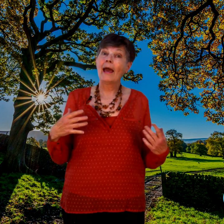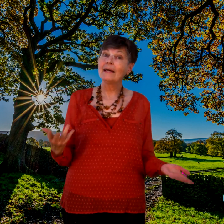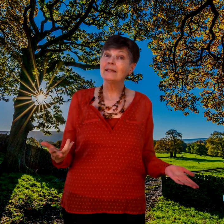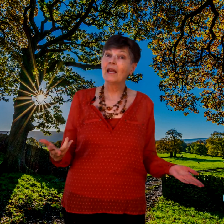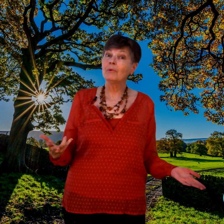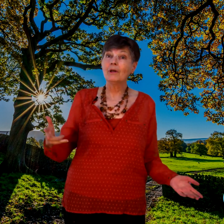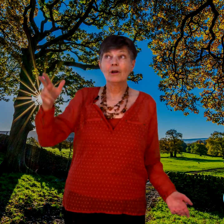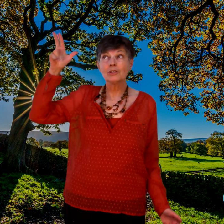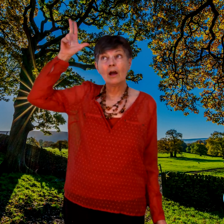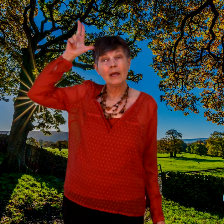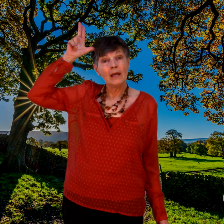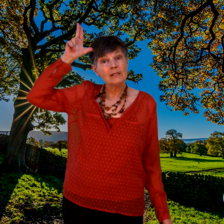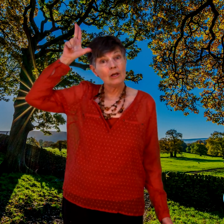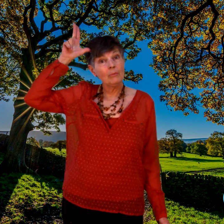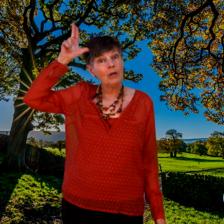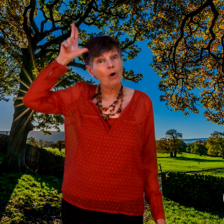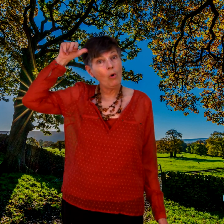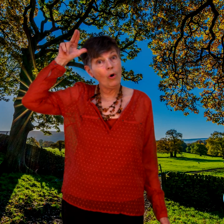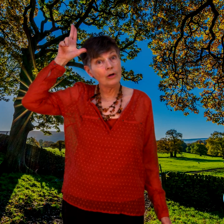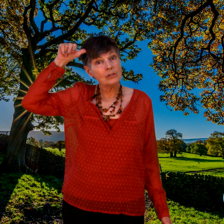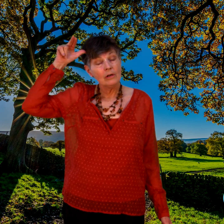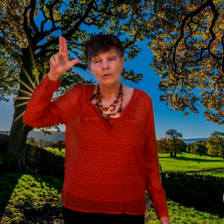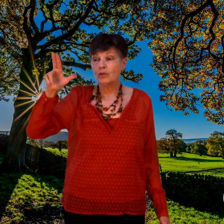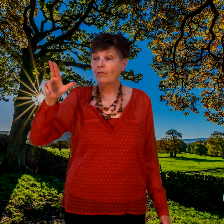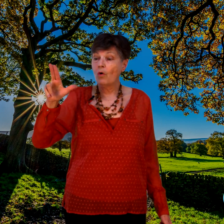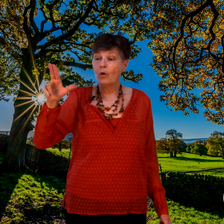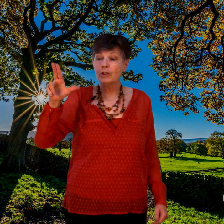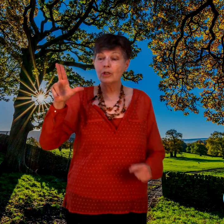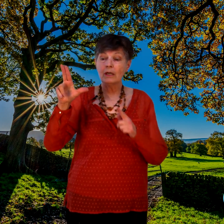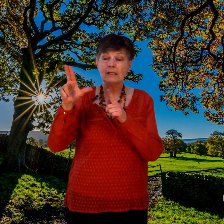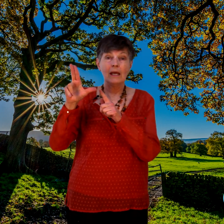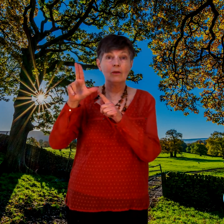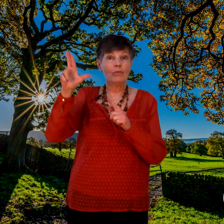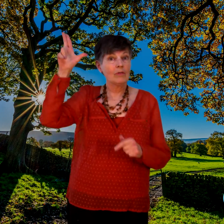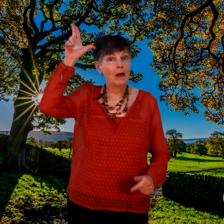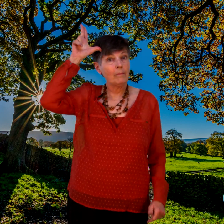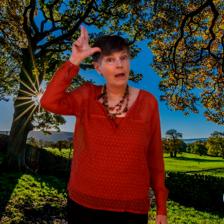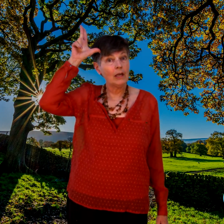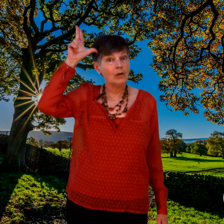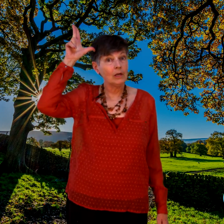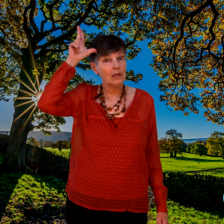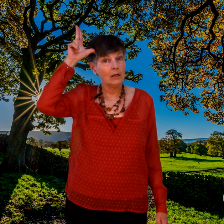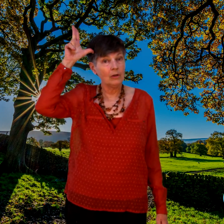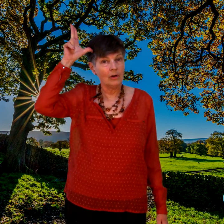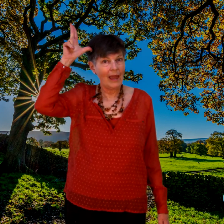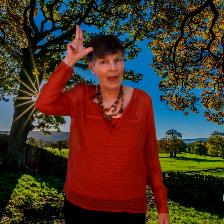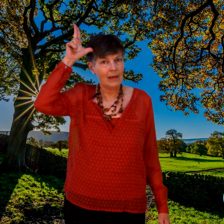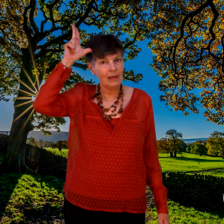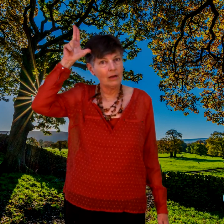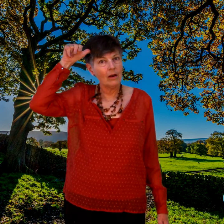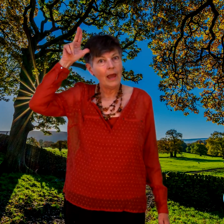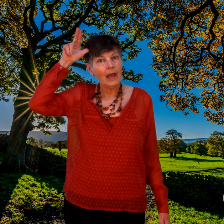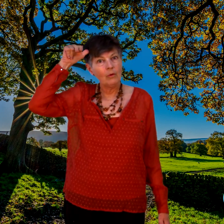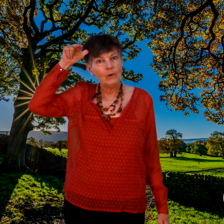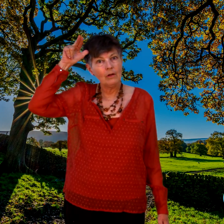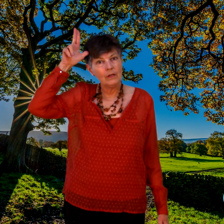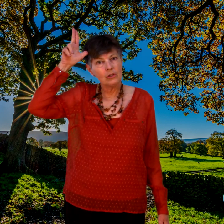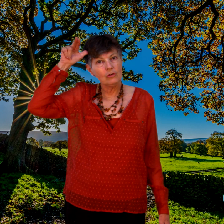last animal in our song is going to be a horse. So for a horse, you're going to take your thumb by your head here and wiggle these two